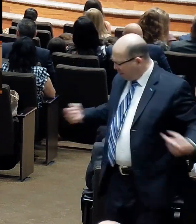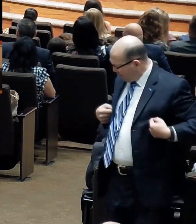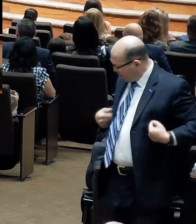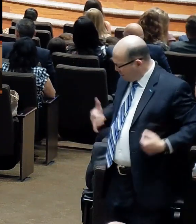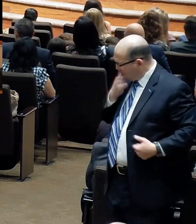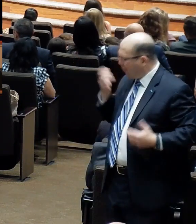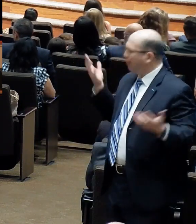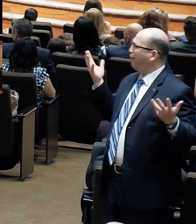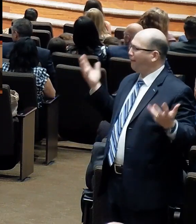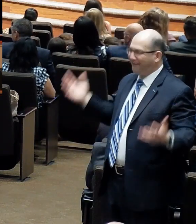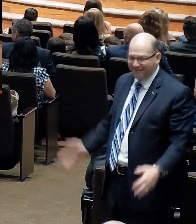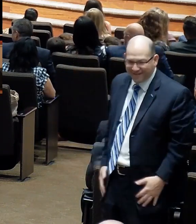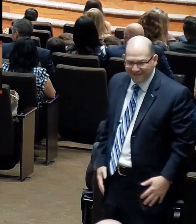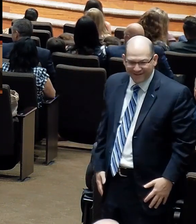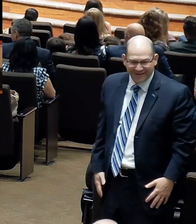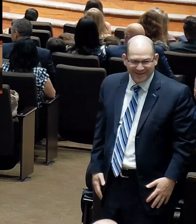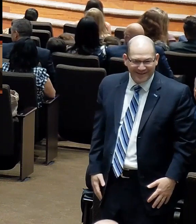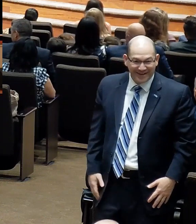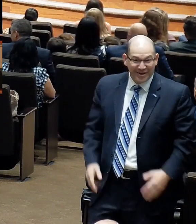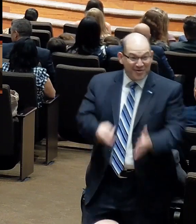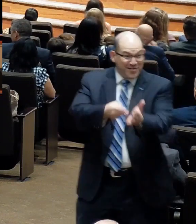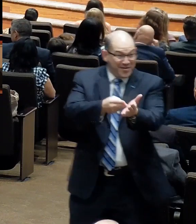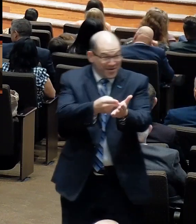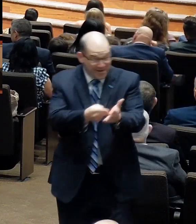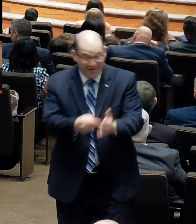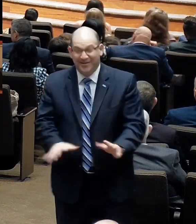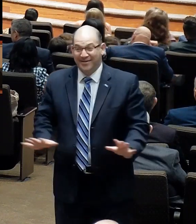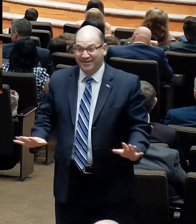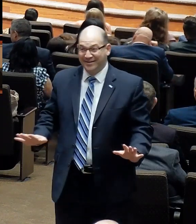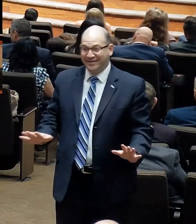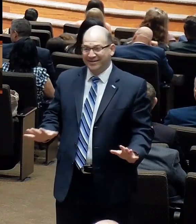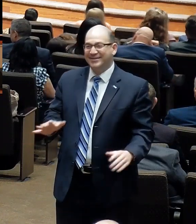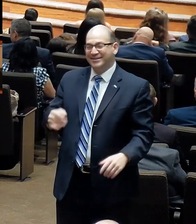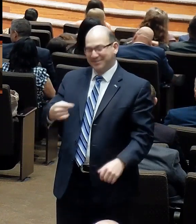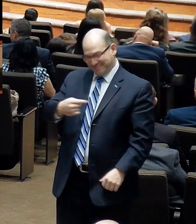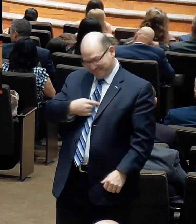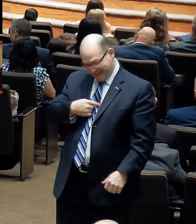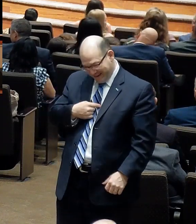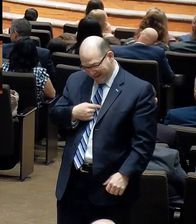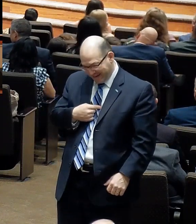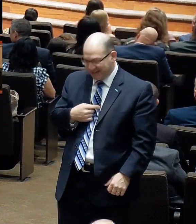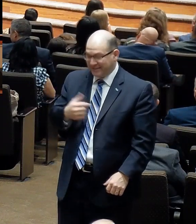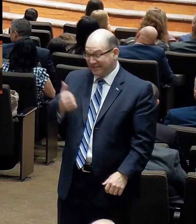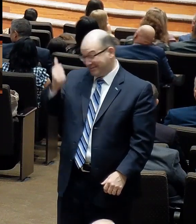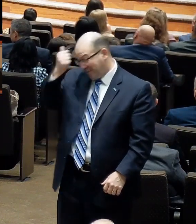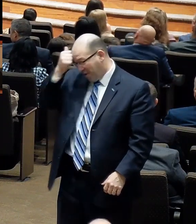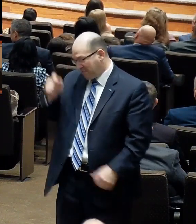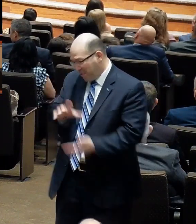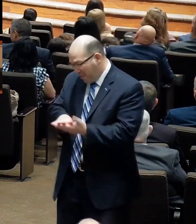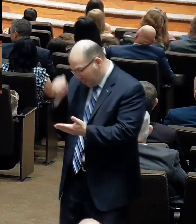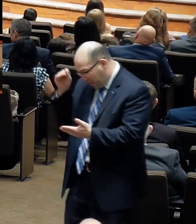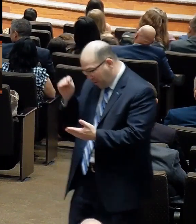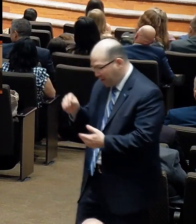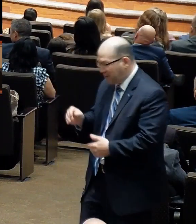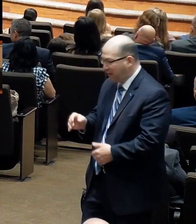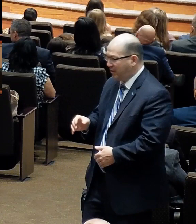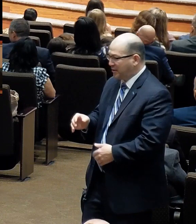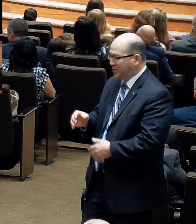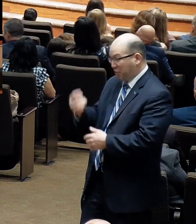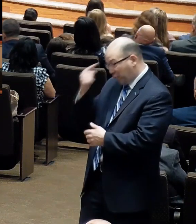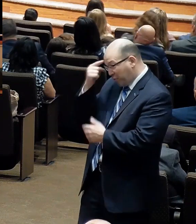but the truth is that. My myself included, can be insensitive and we need to learn to think before we speak. Can I get an amen, ladies?